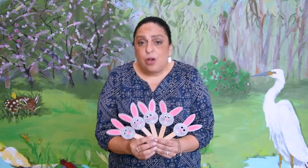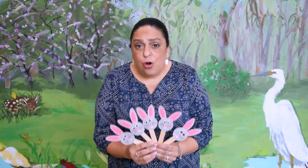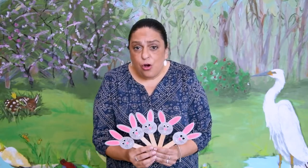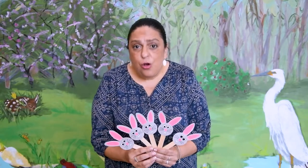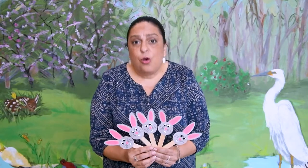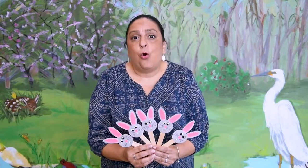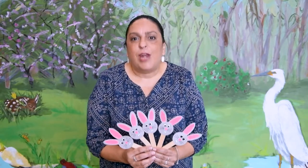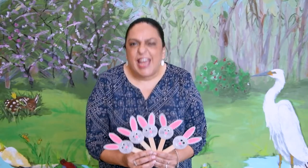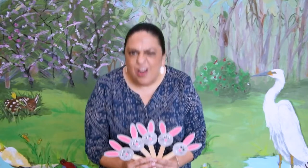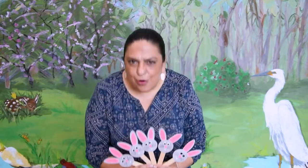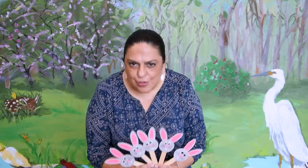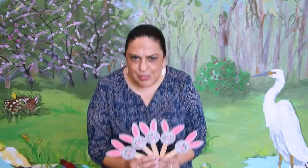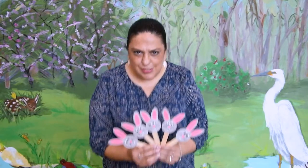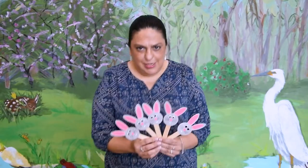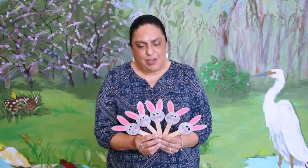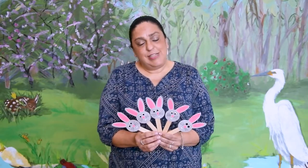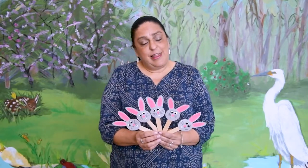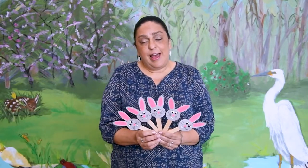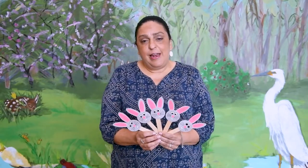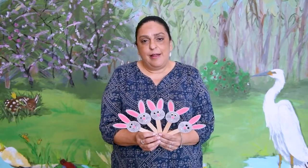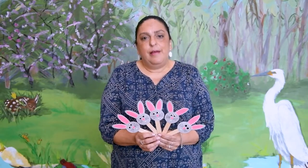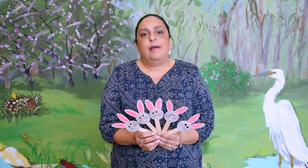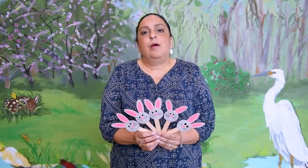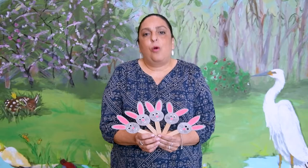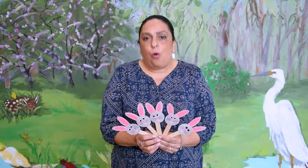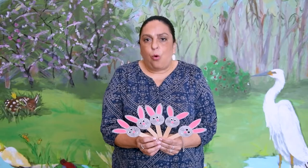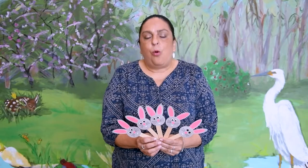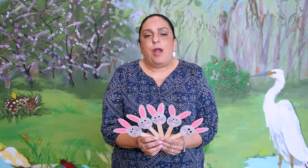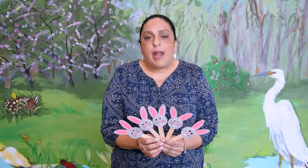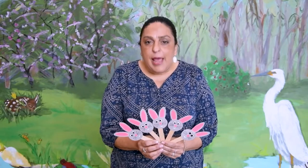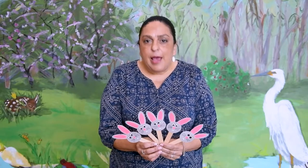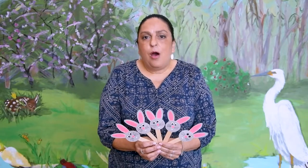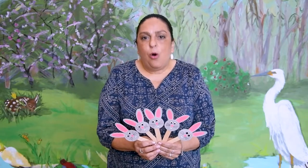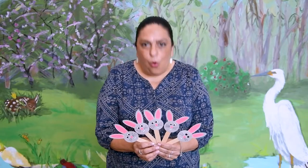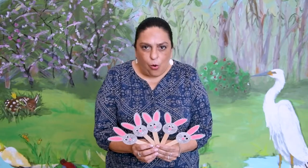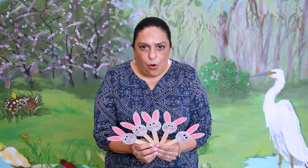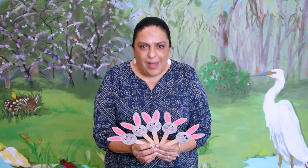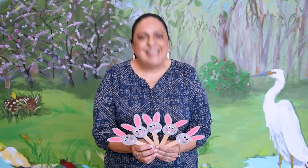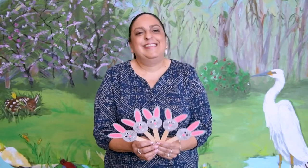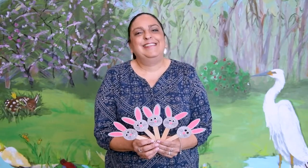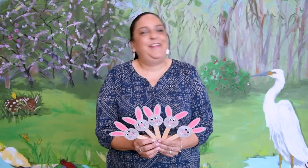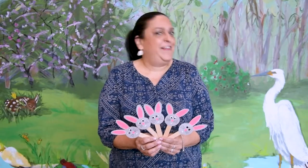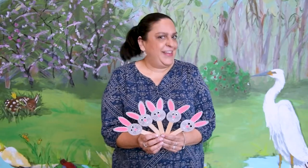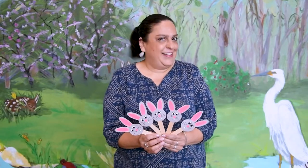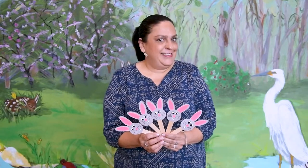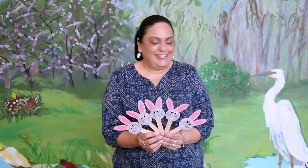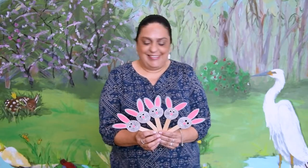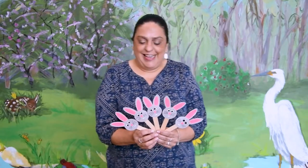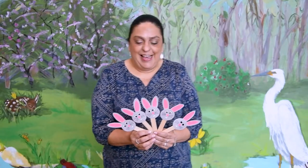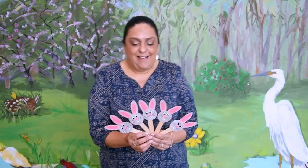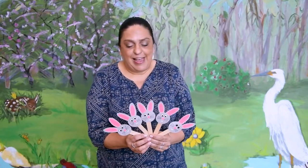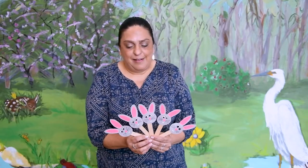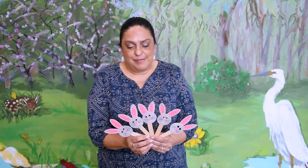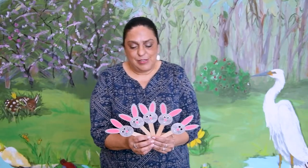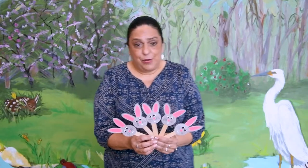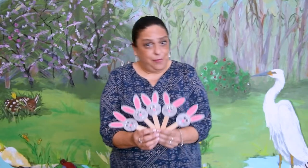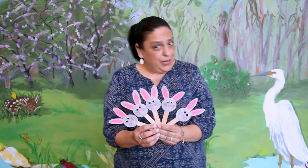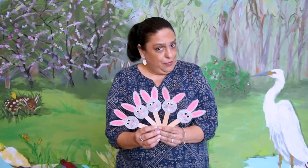Cinco conejos. Can you say that? Conejo. Very good. Okay, so here we go.